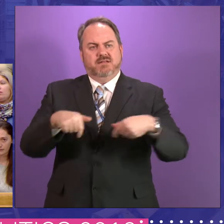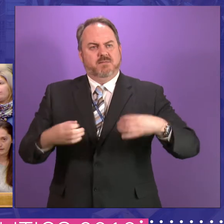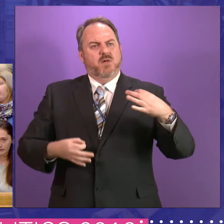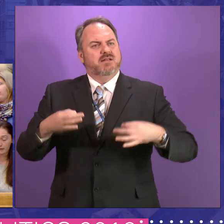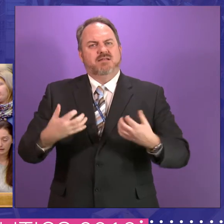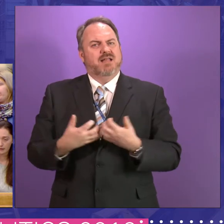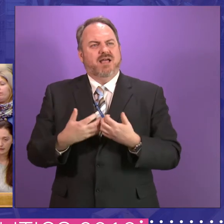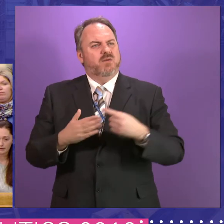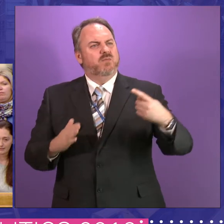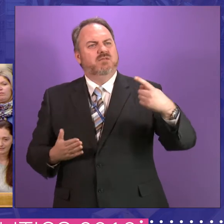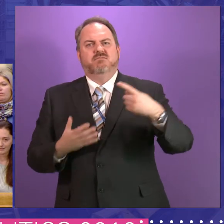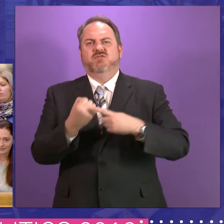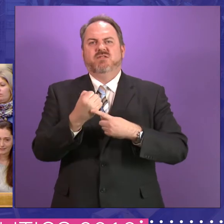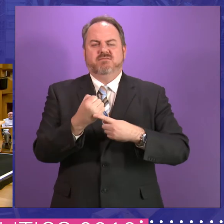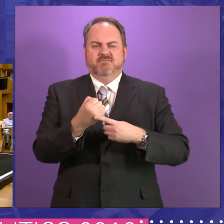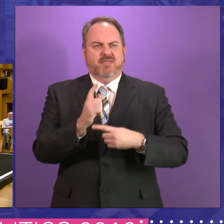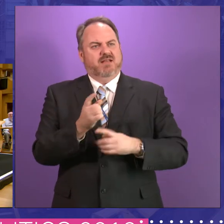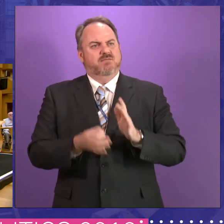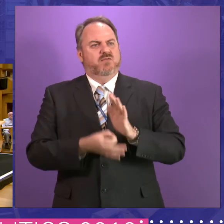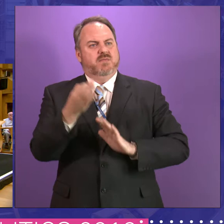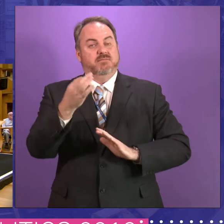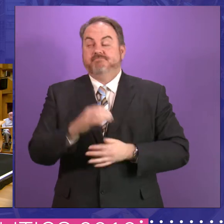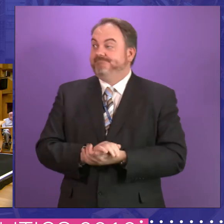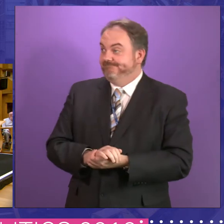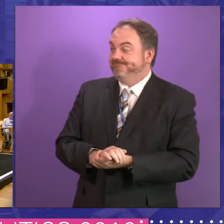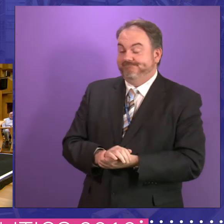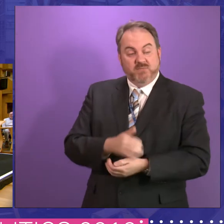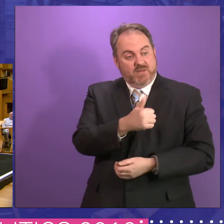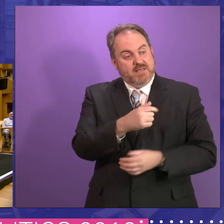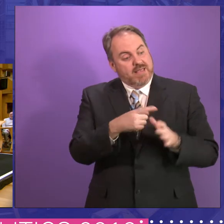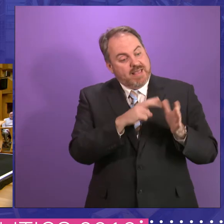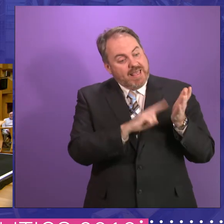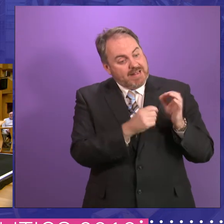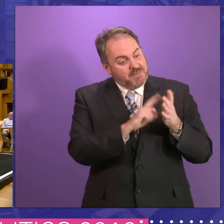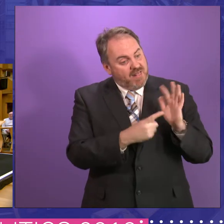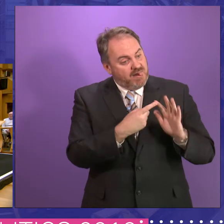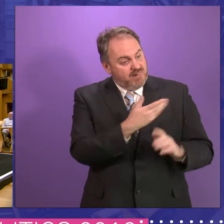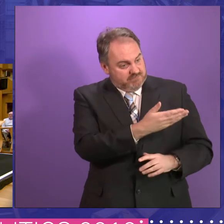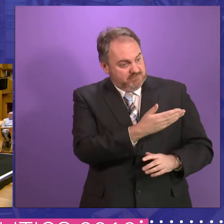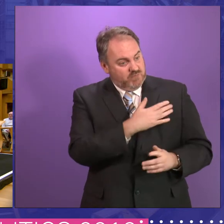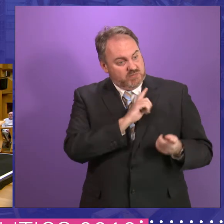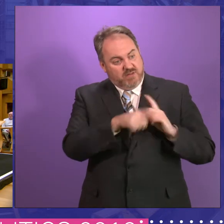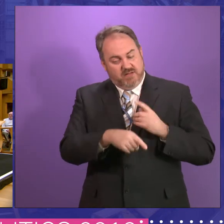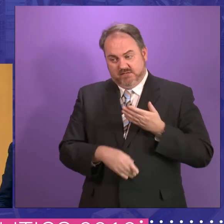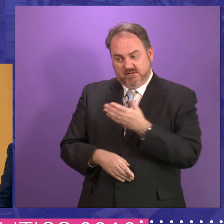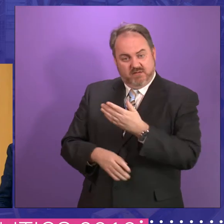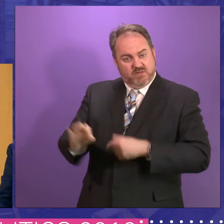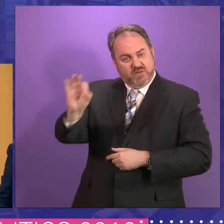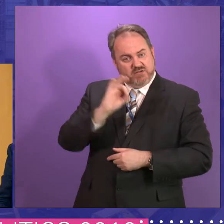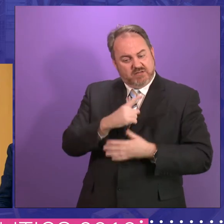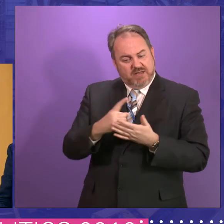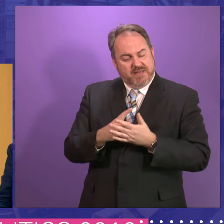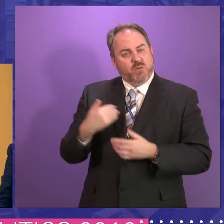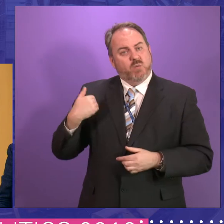how we might go about that. Thank you. So, Annabelle, I'm going to bring you in first, so you might want to deal with that question, but the involvement of women in politics,